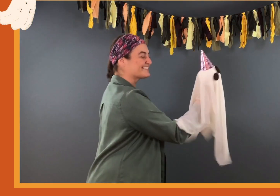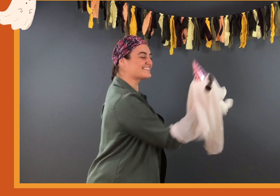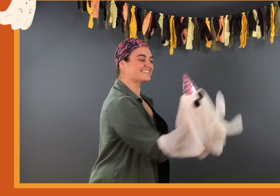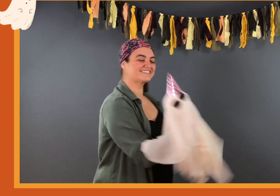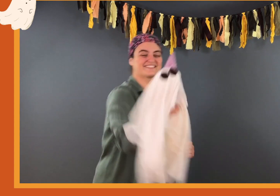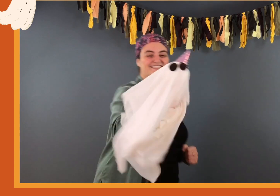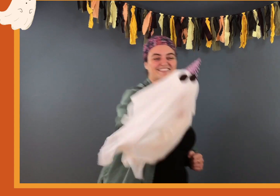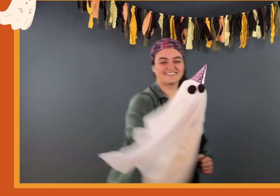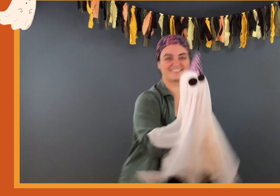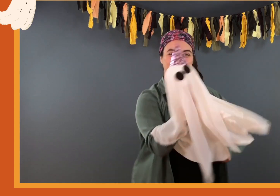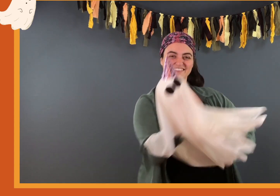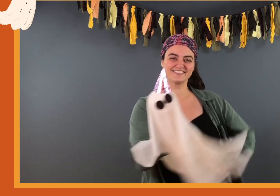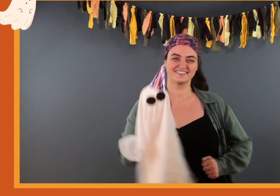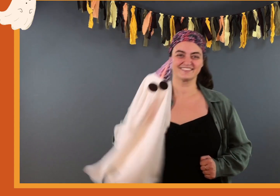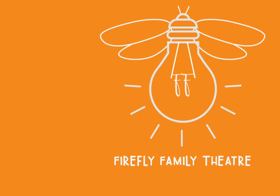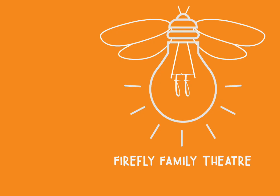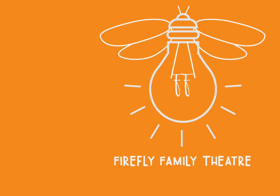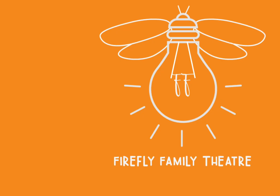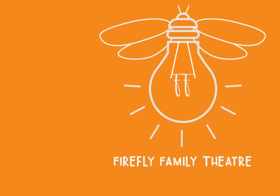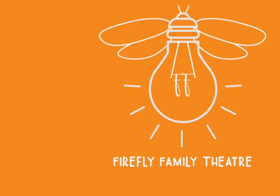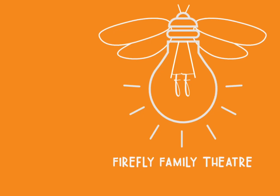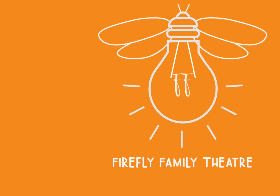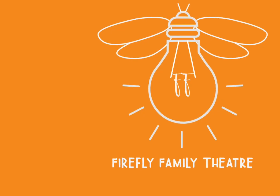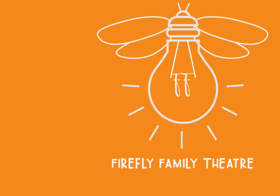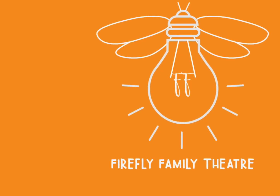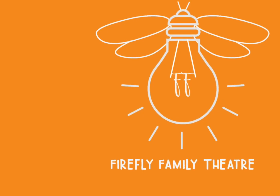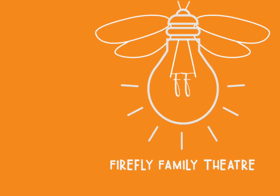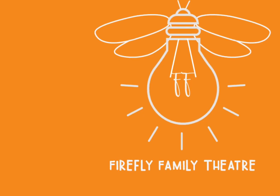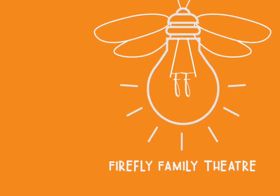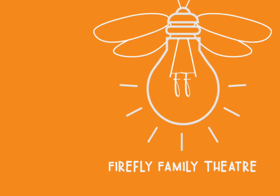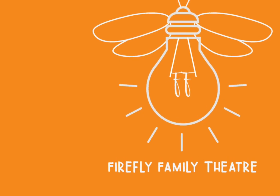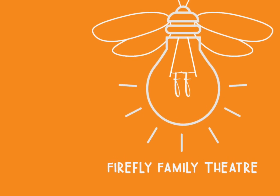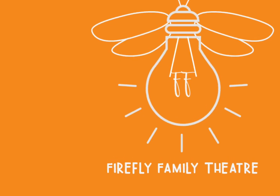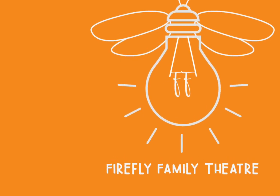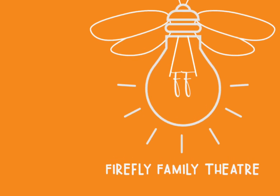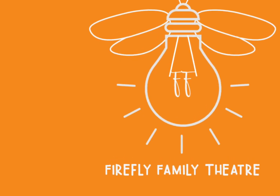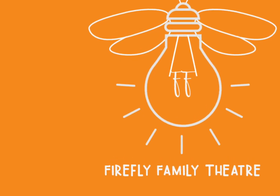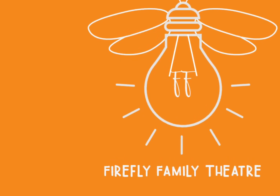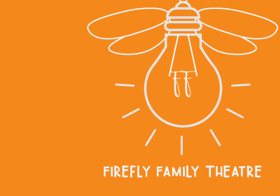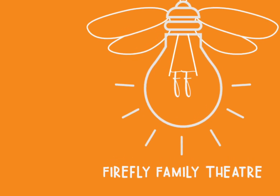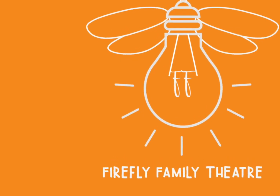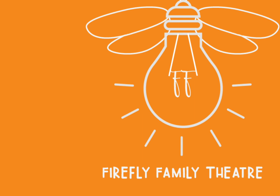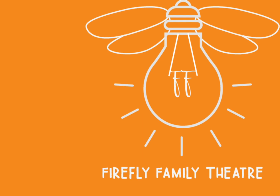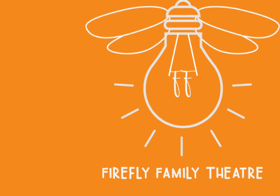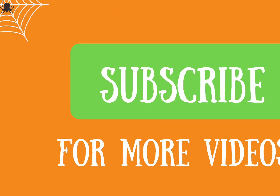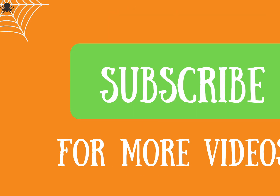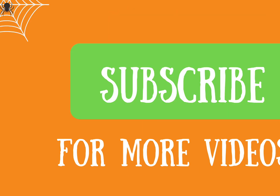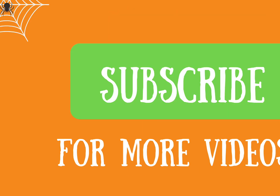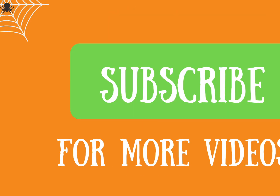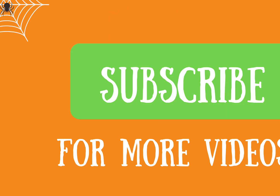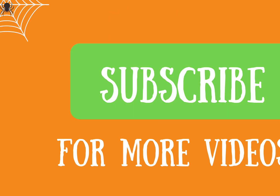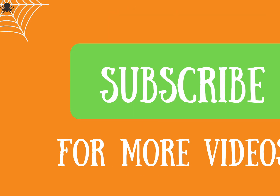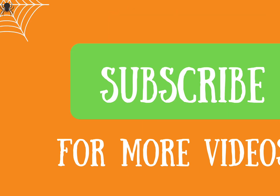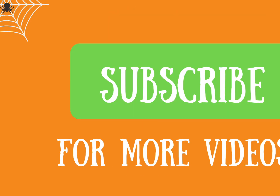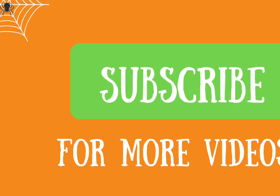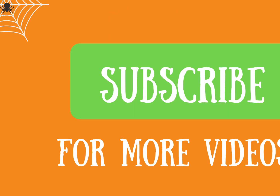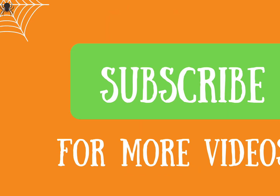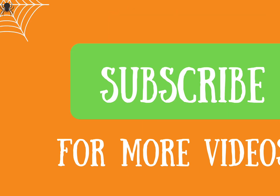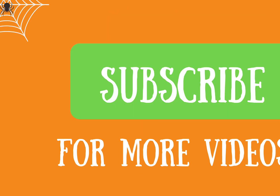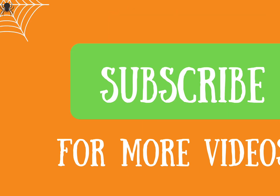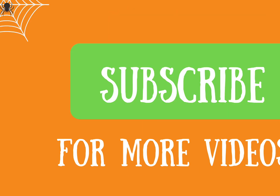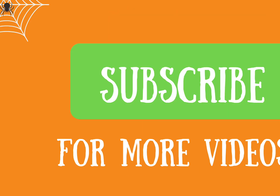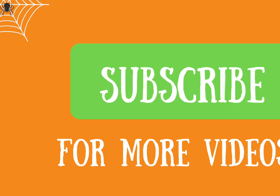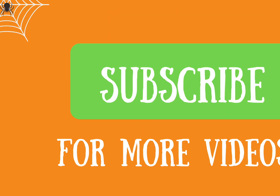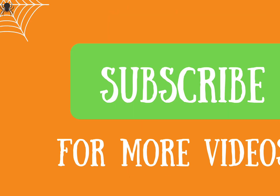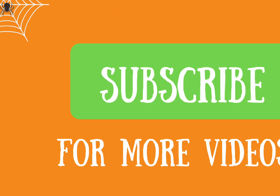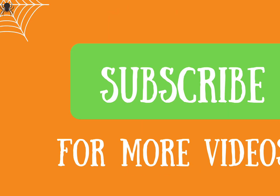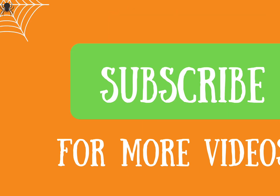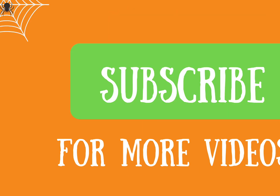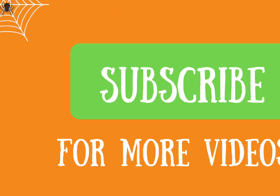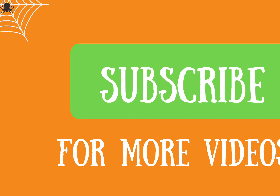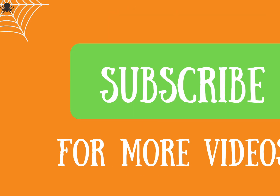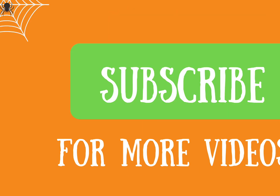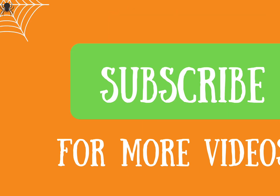witch's